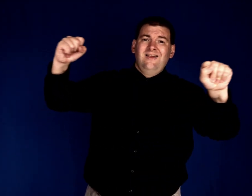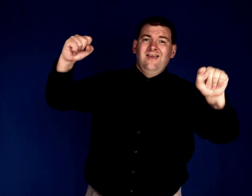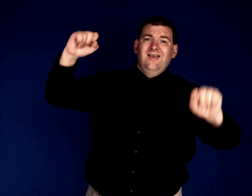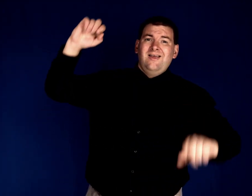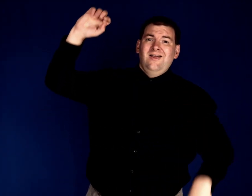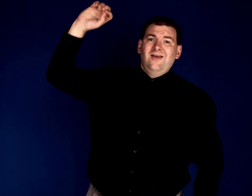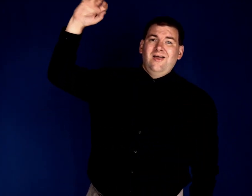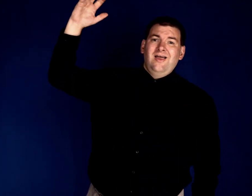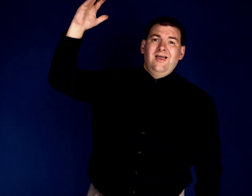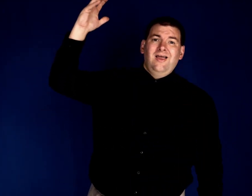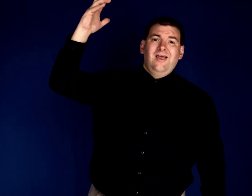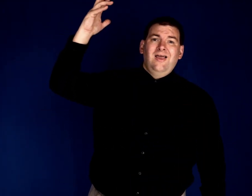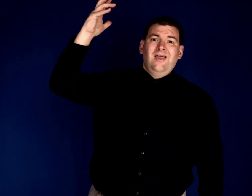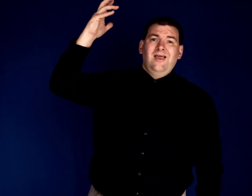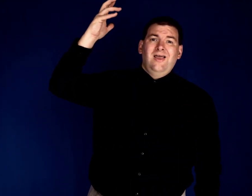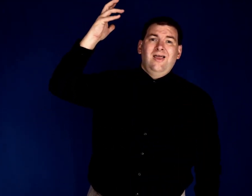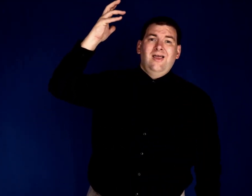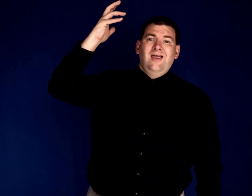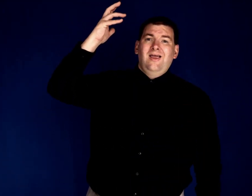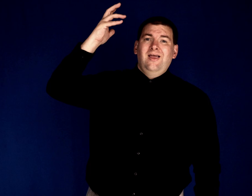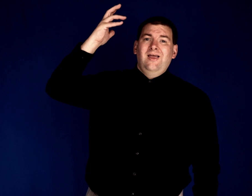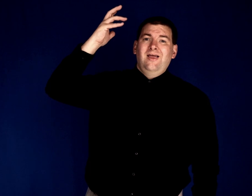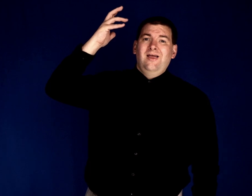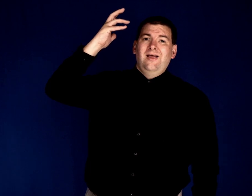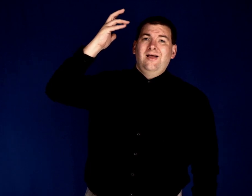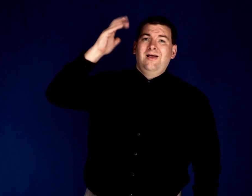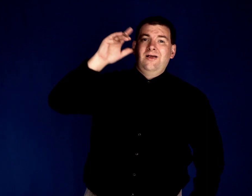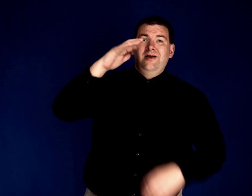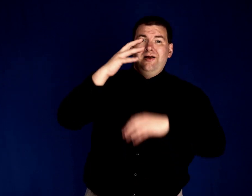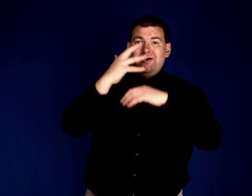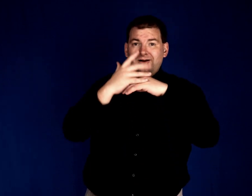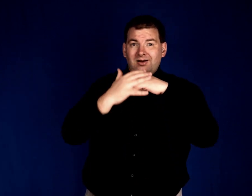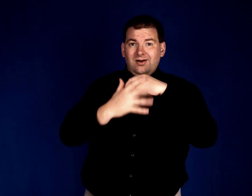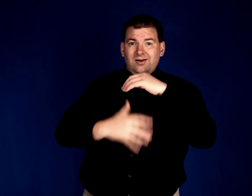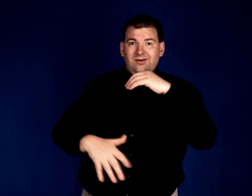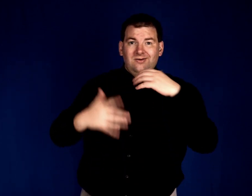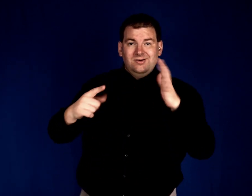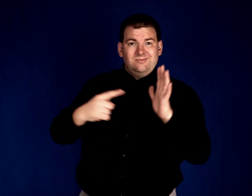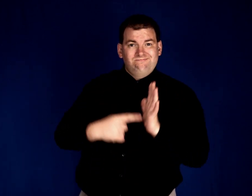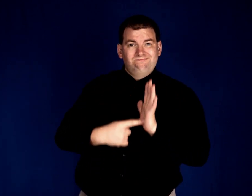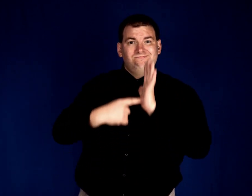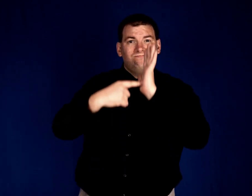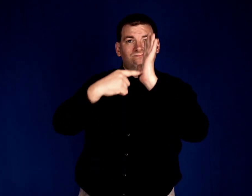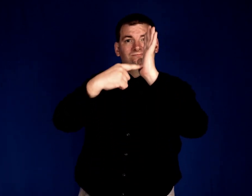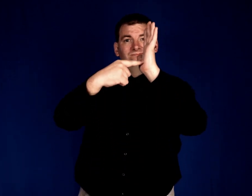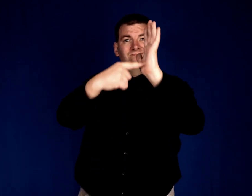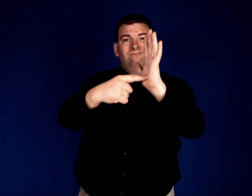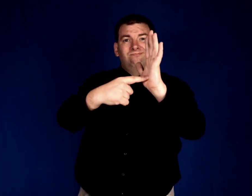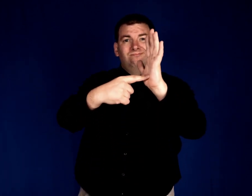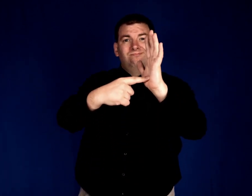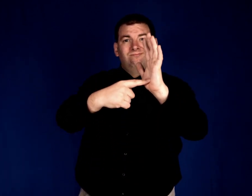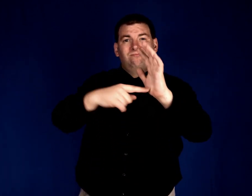grace The blood was presented That